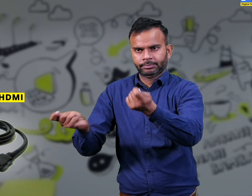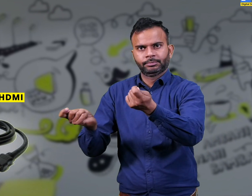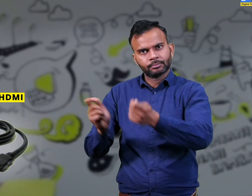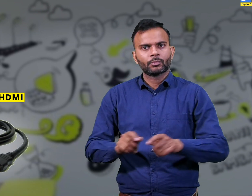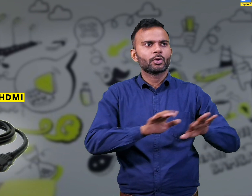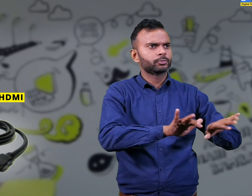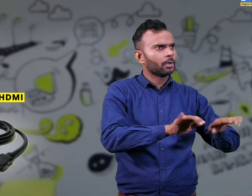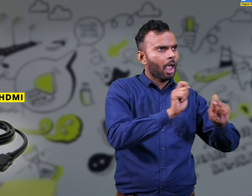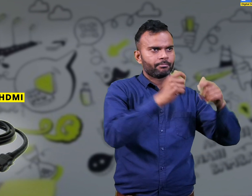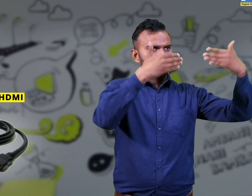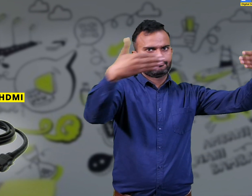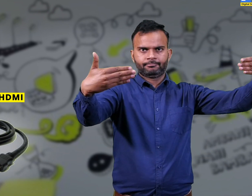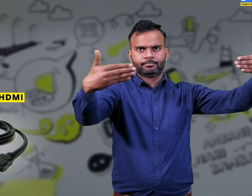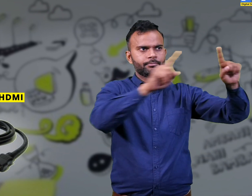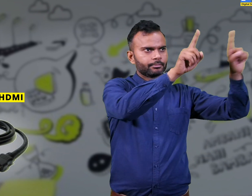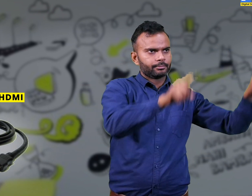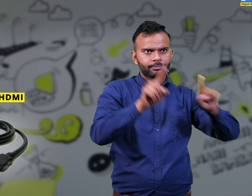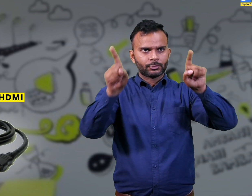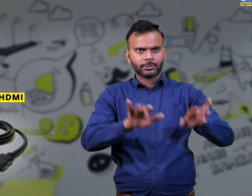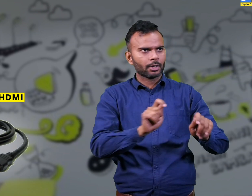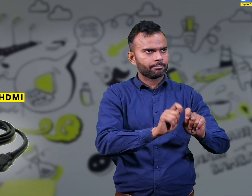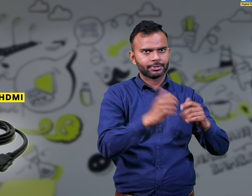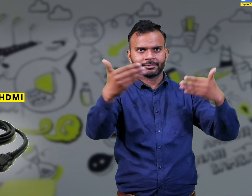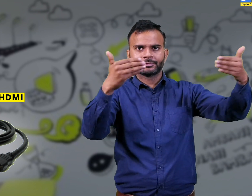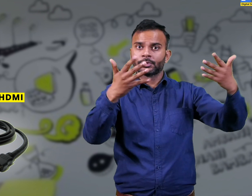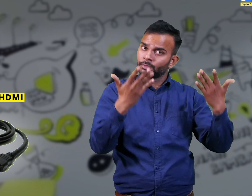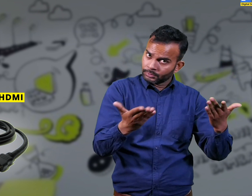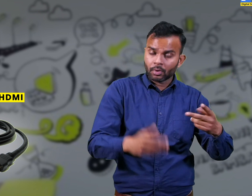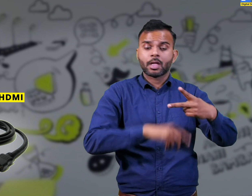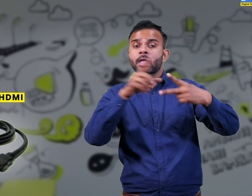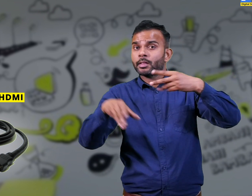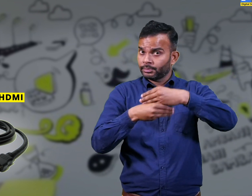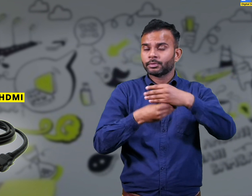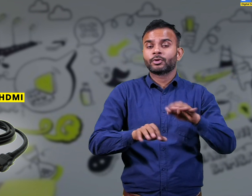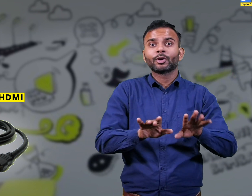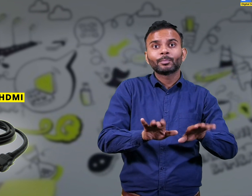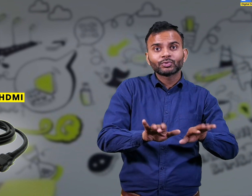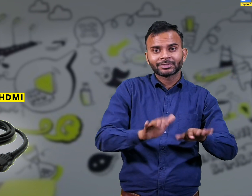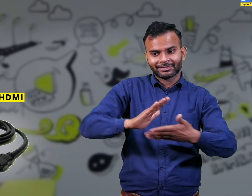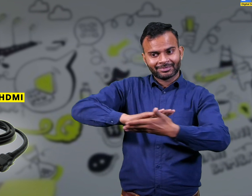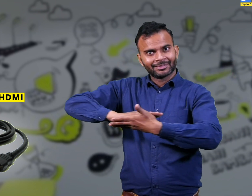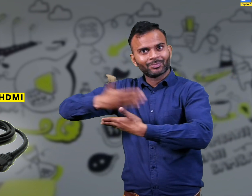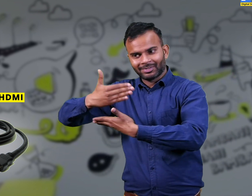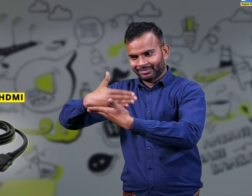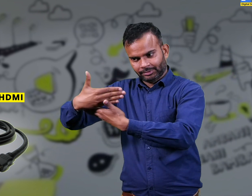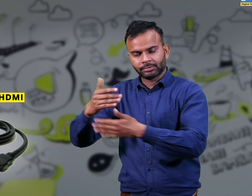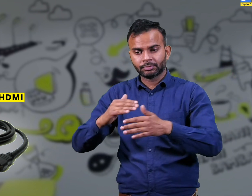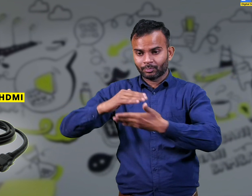dissemination of work for simultaneous operations. It also facilitates connections between